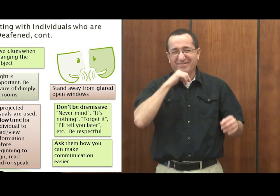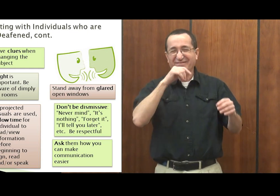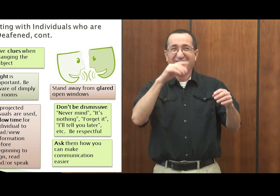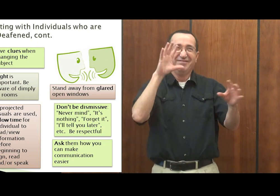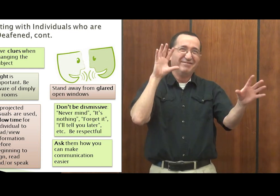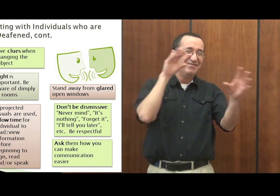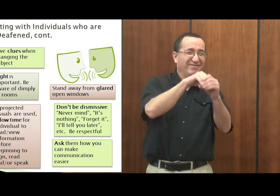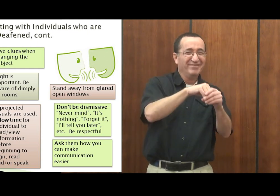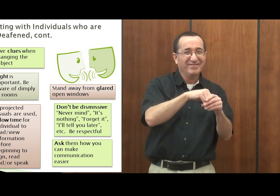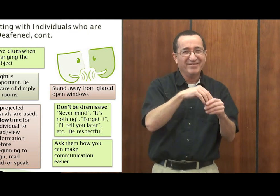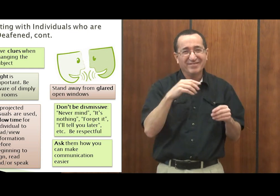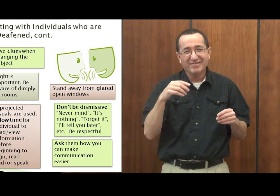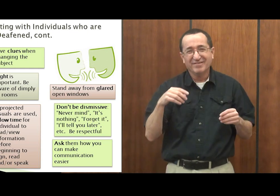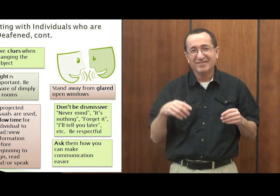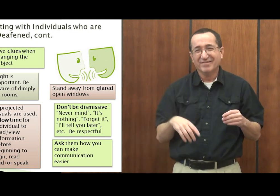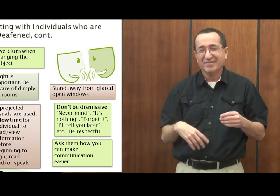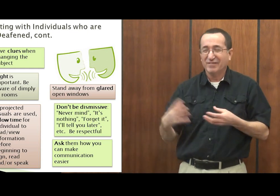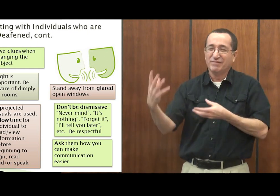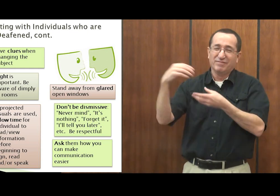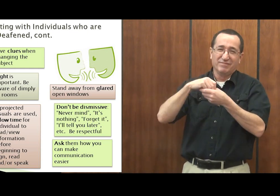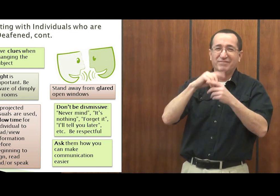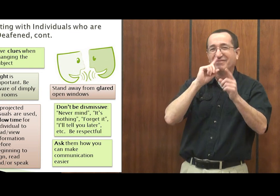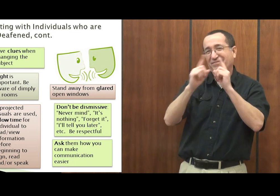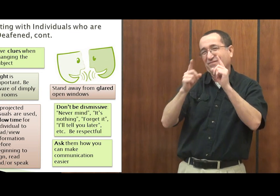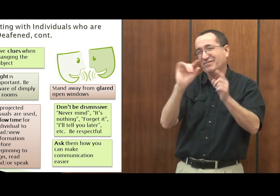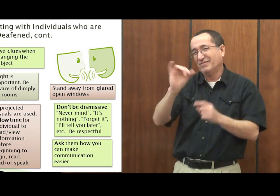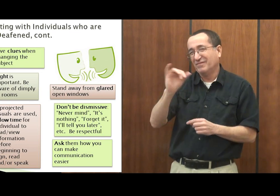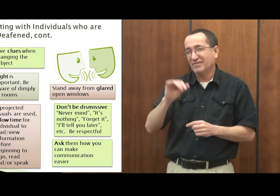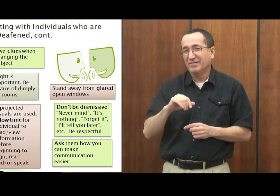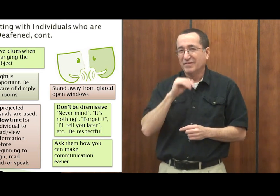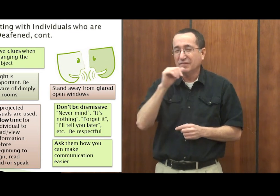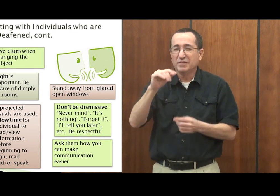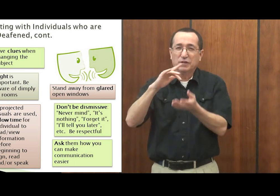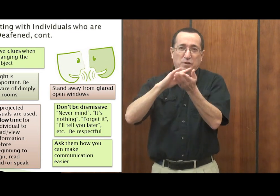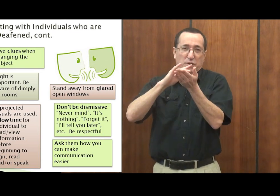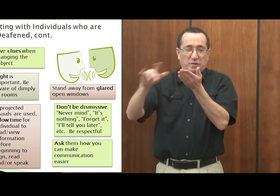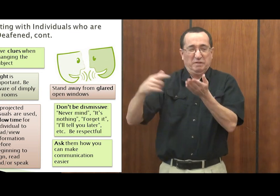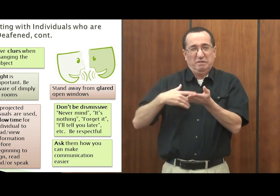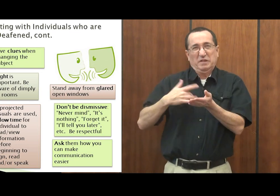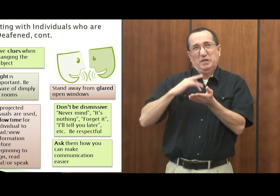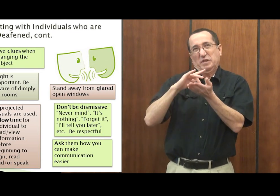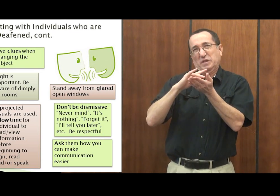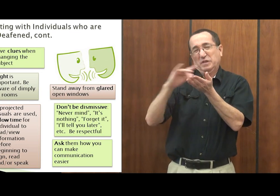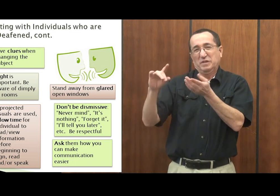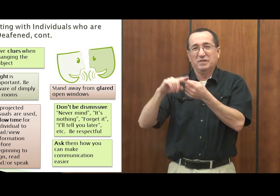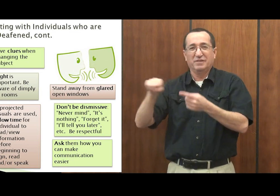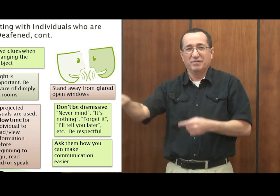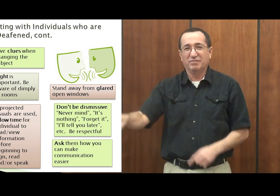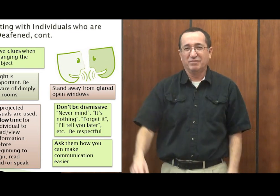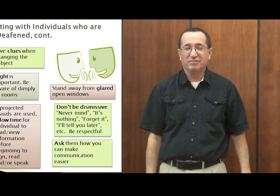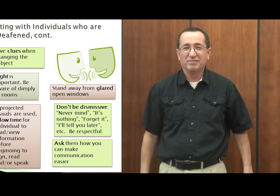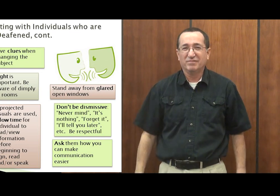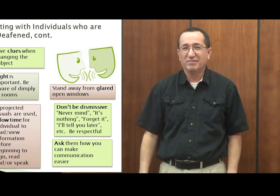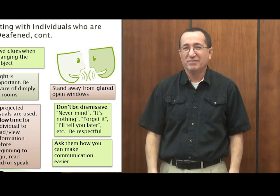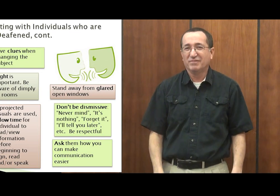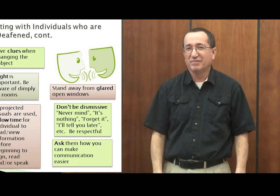well, what'd they say? And they come back with, oh, he caught a fish. You know, that just leaves people out. It's kind of rude to the people,